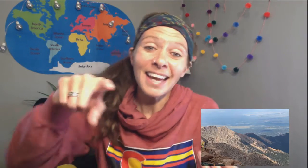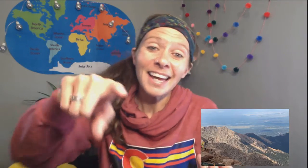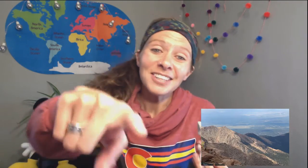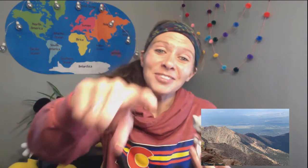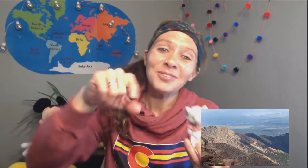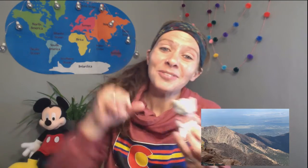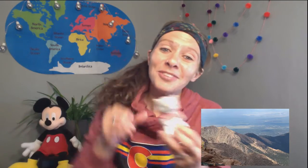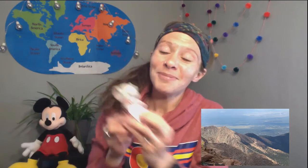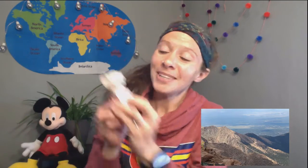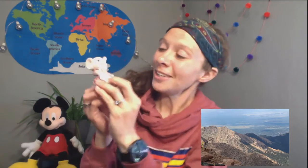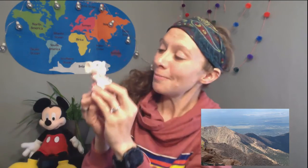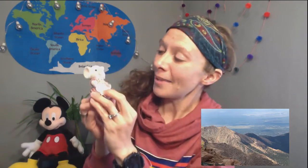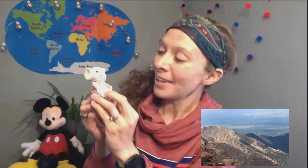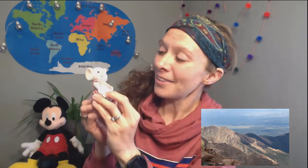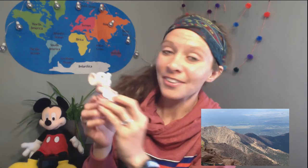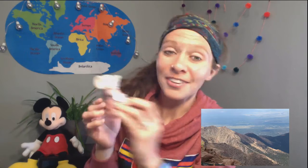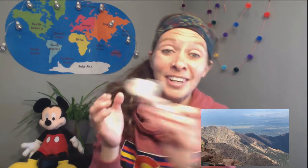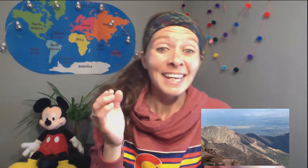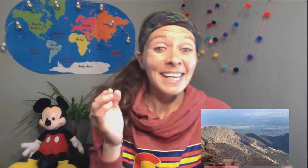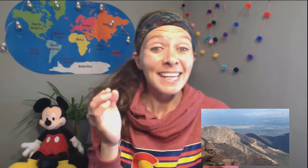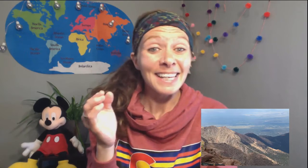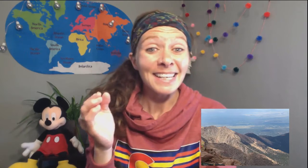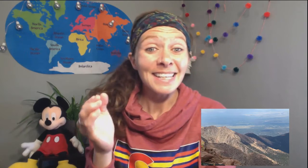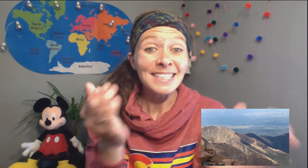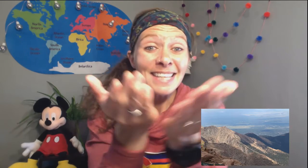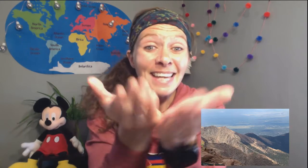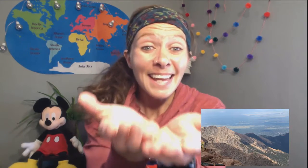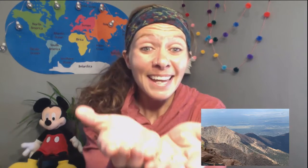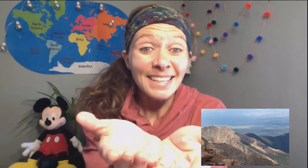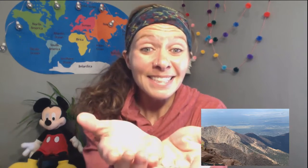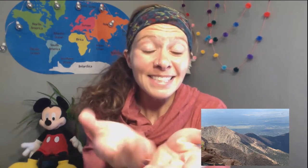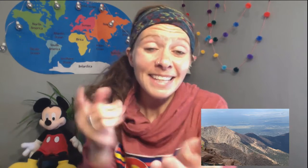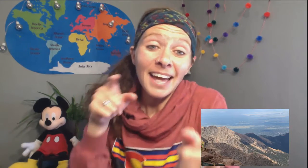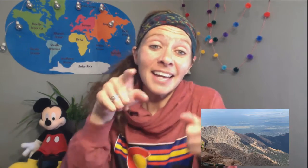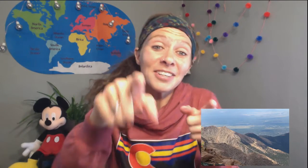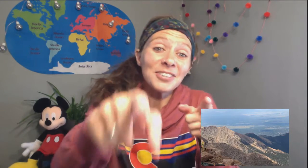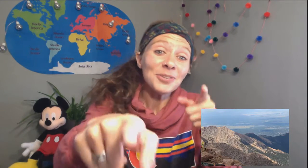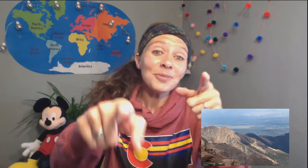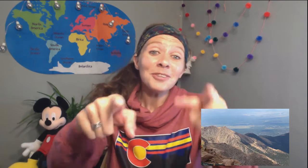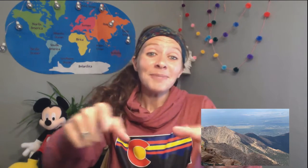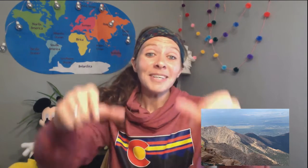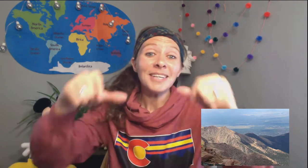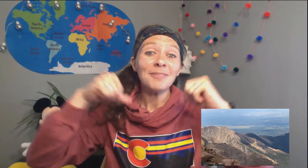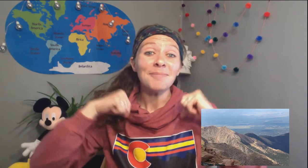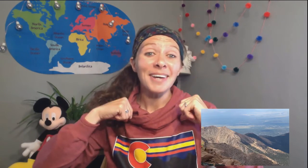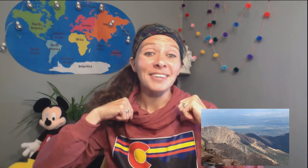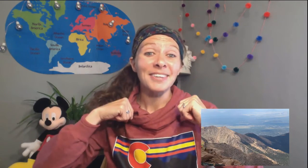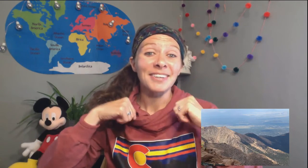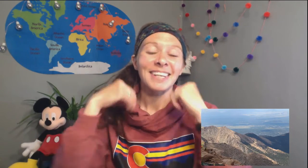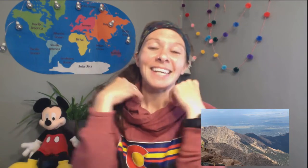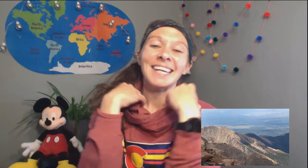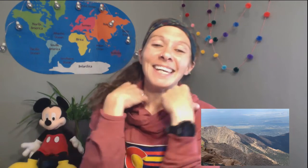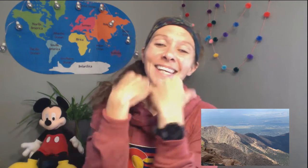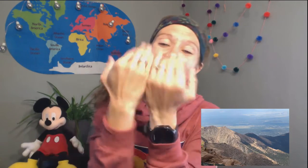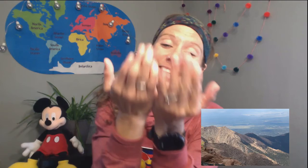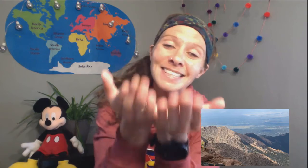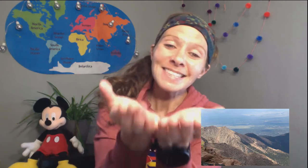got you and me, Mother. In his hands, he's got you and me, Mother. In his